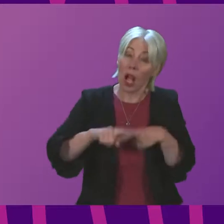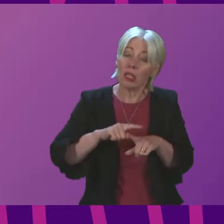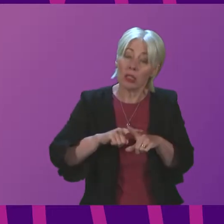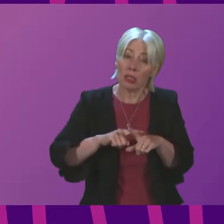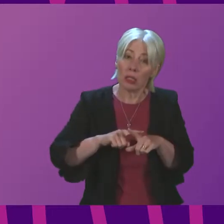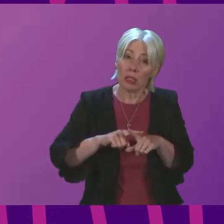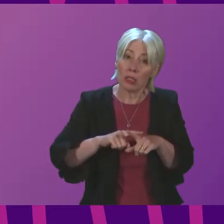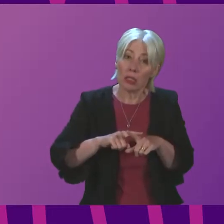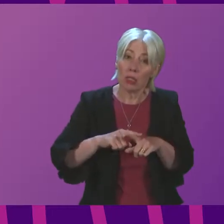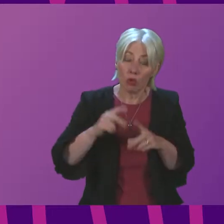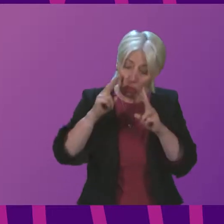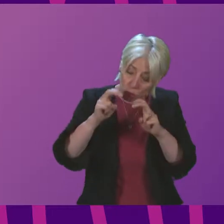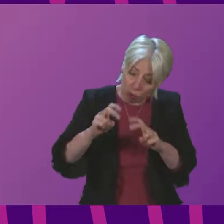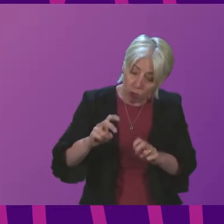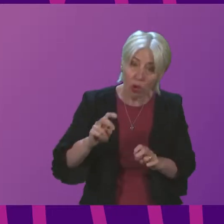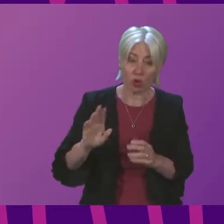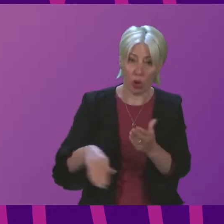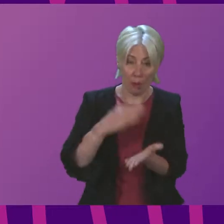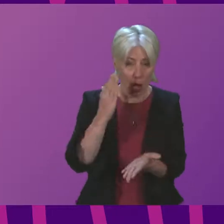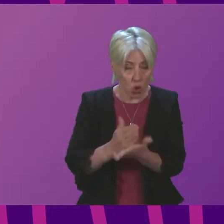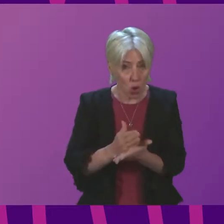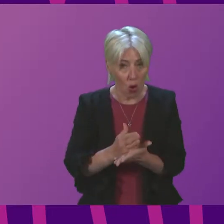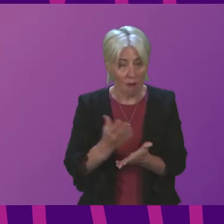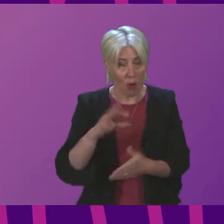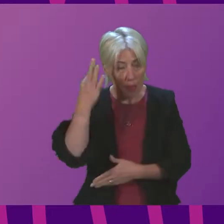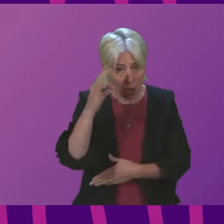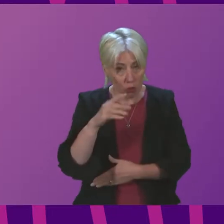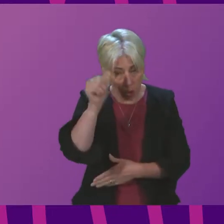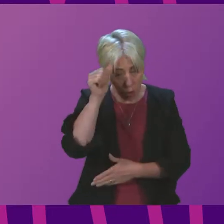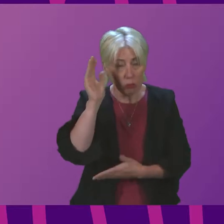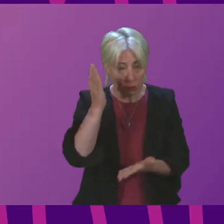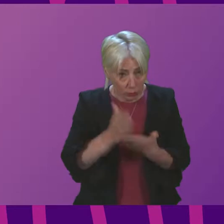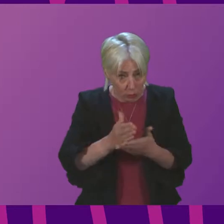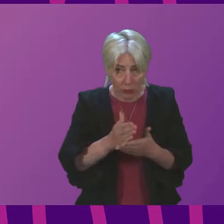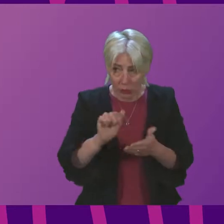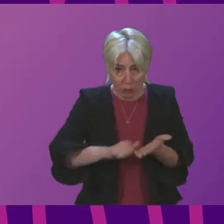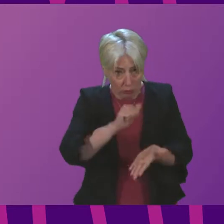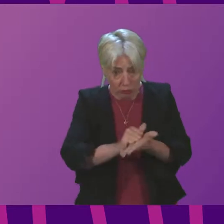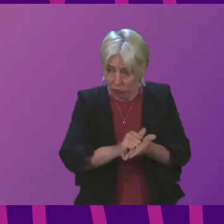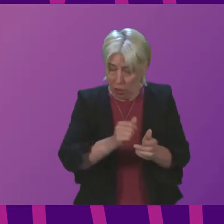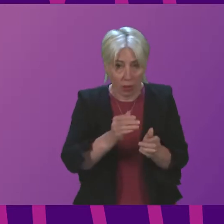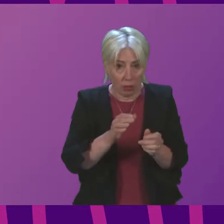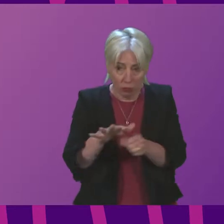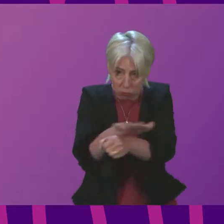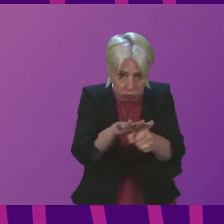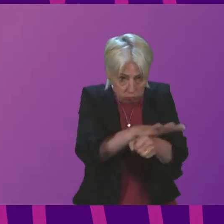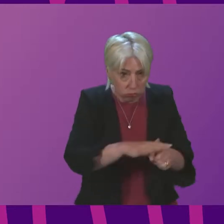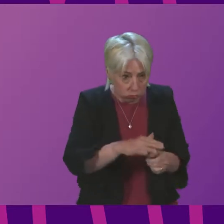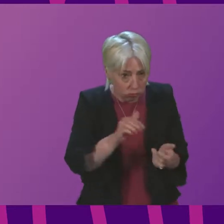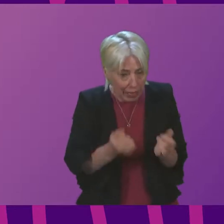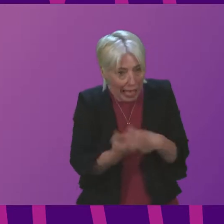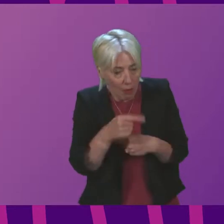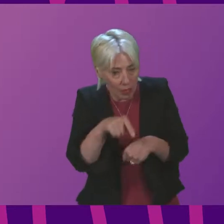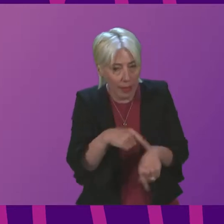seek the assurance that appropriate measures and mechanisms were taken by individual local resilience partnerships